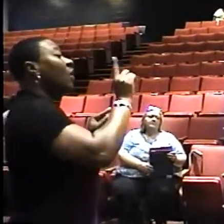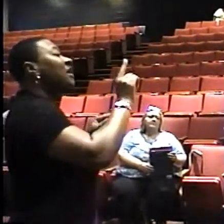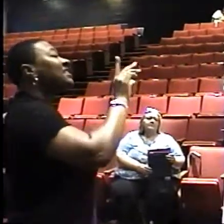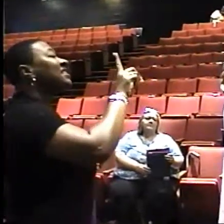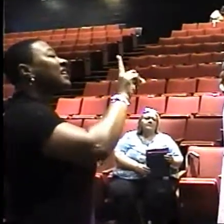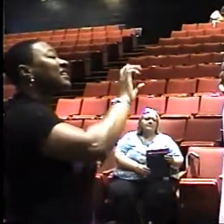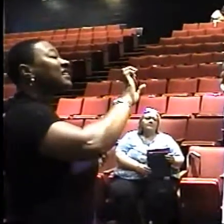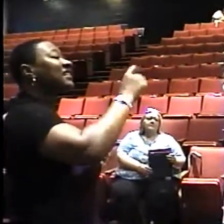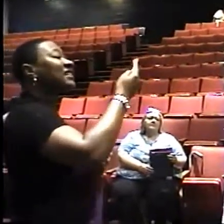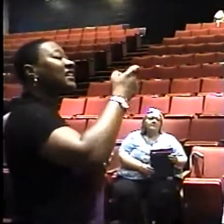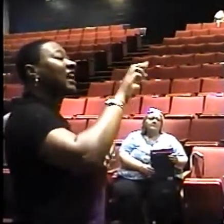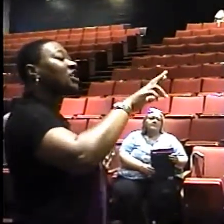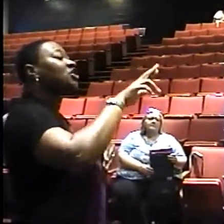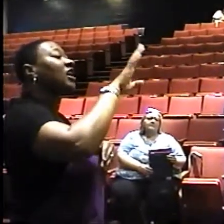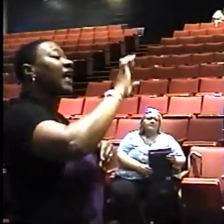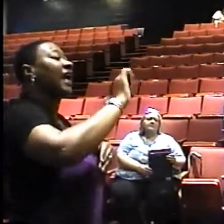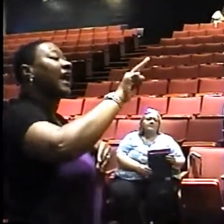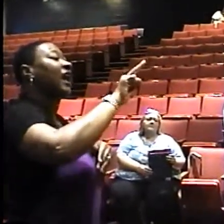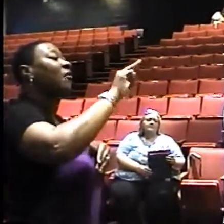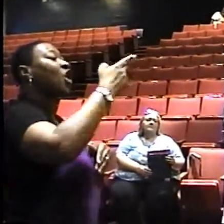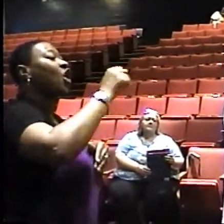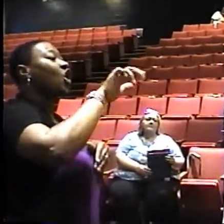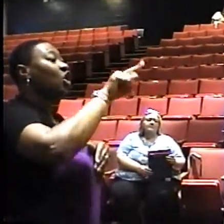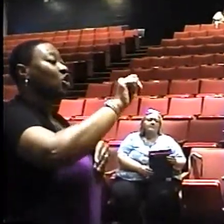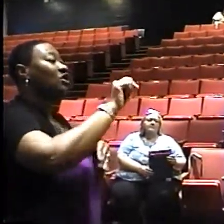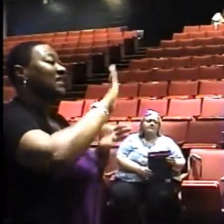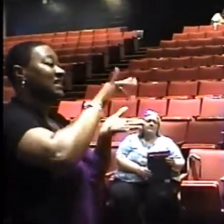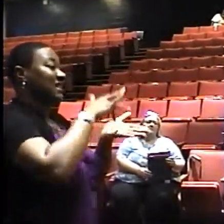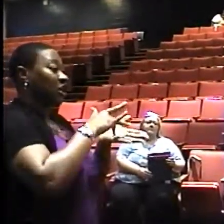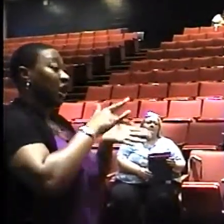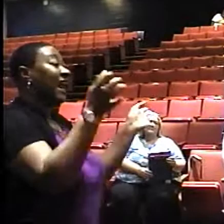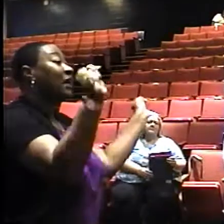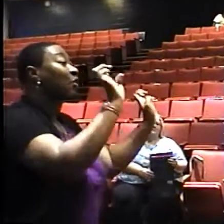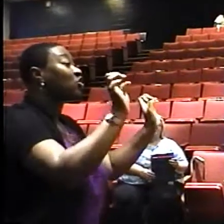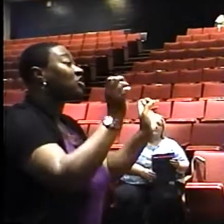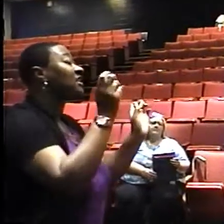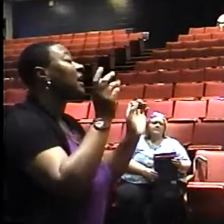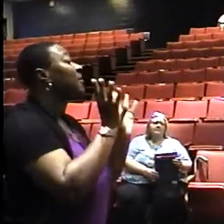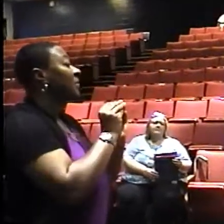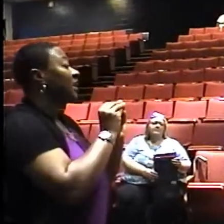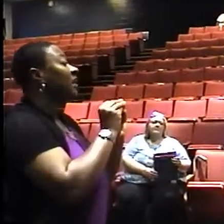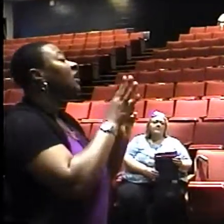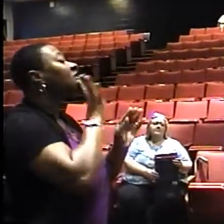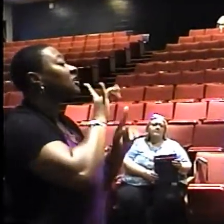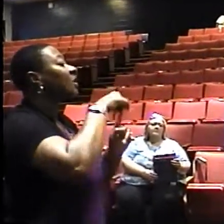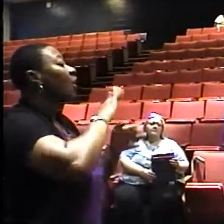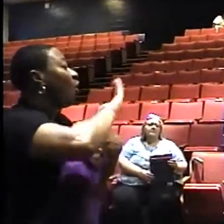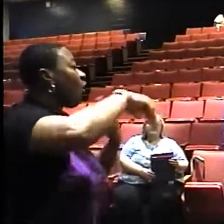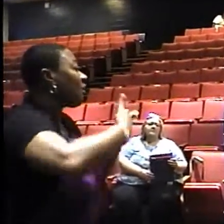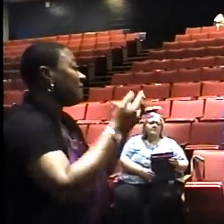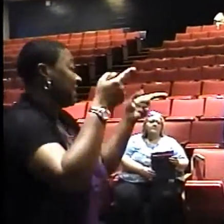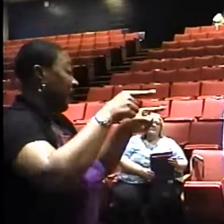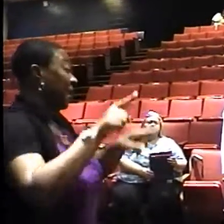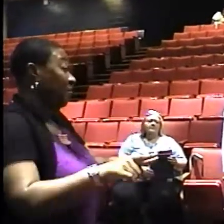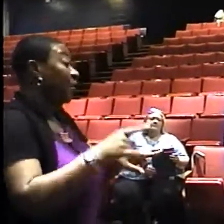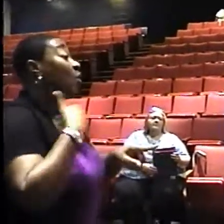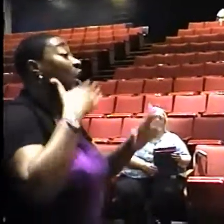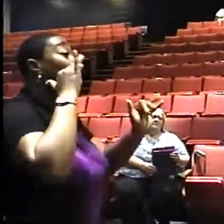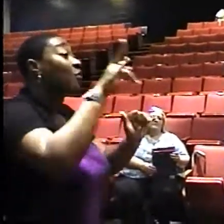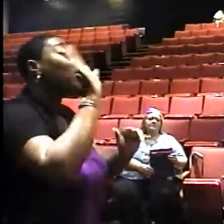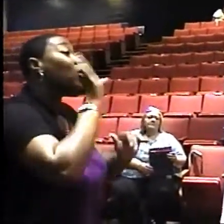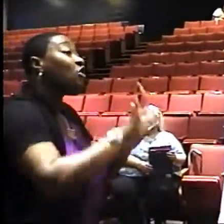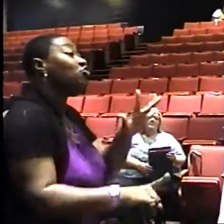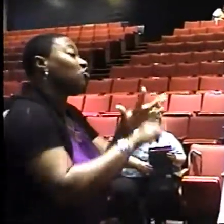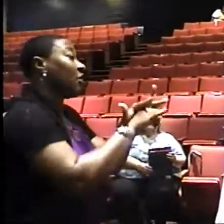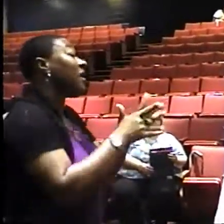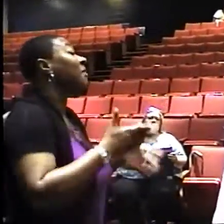Center at six o'clock and it is emergency meeting on all that's going on and we hope that you will attend and I'm